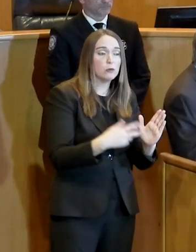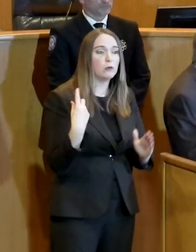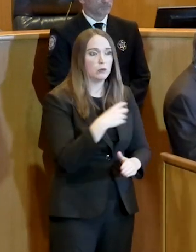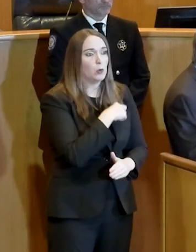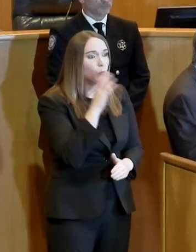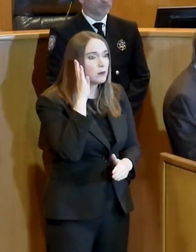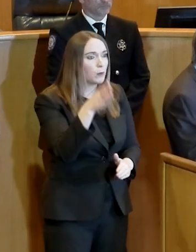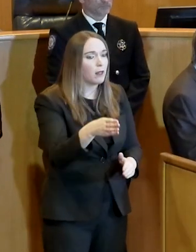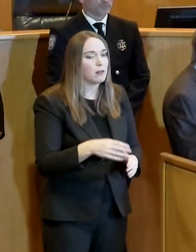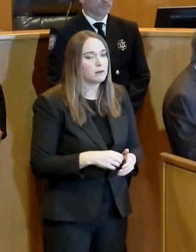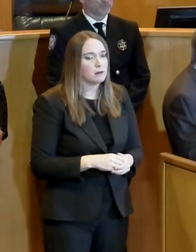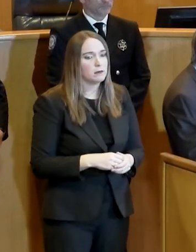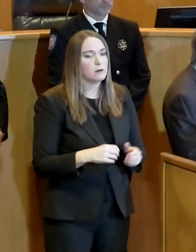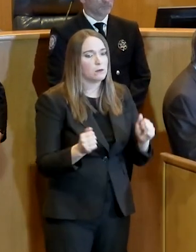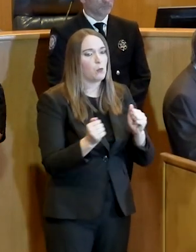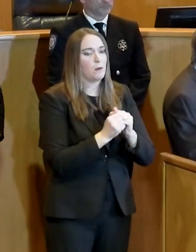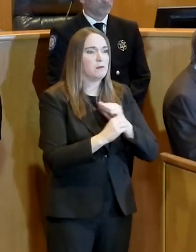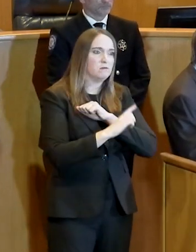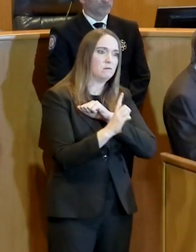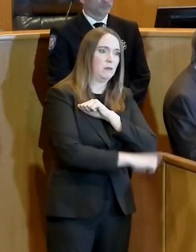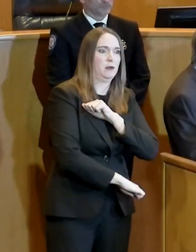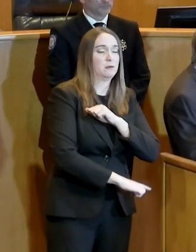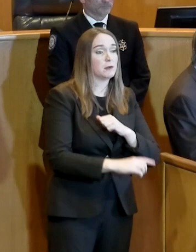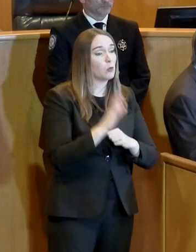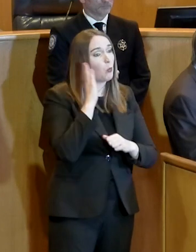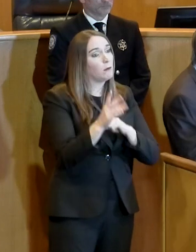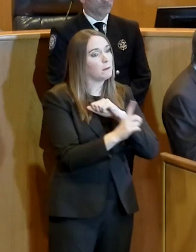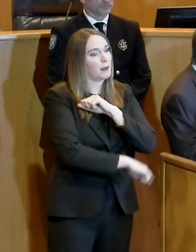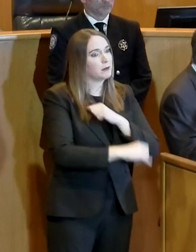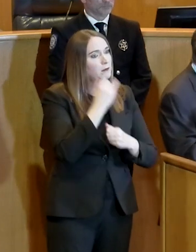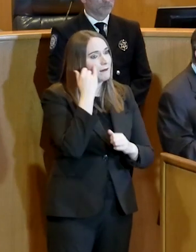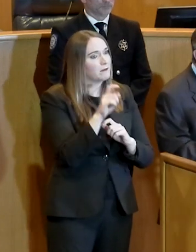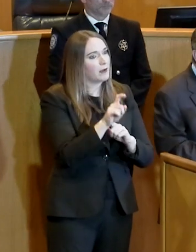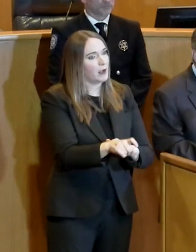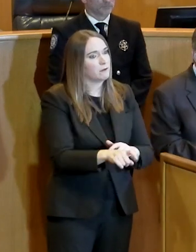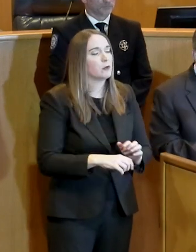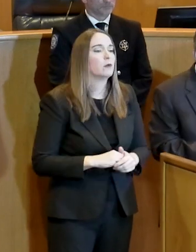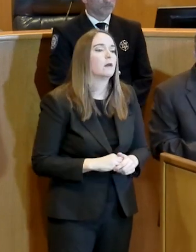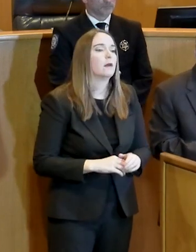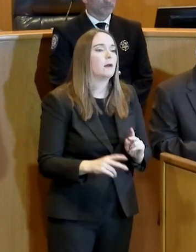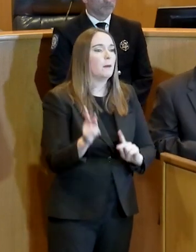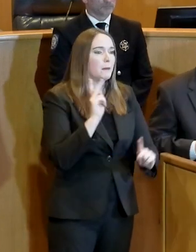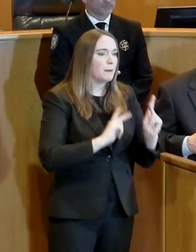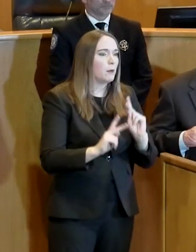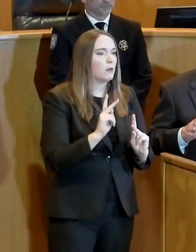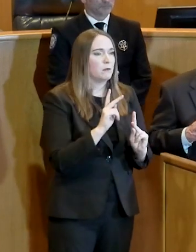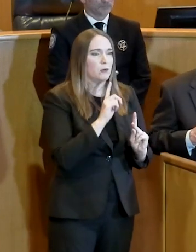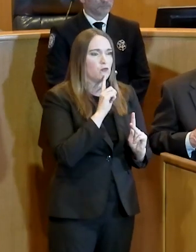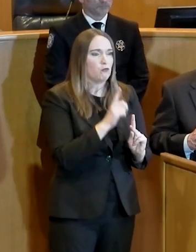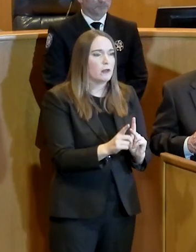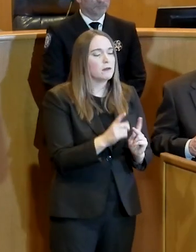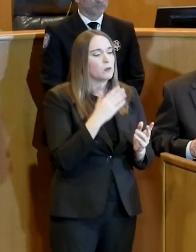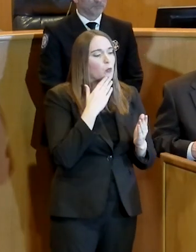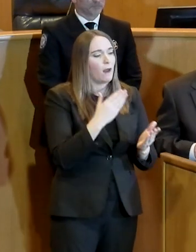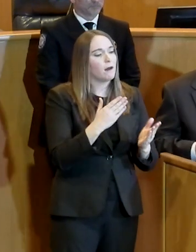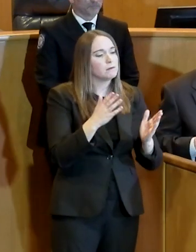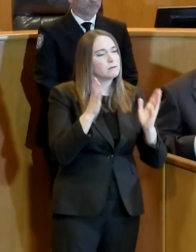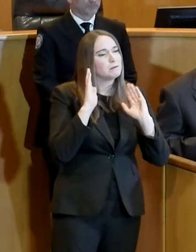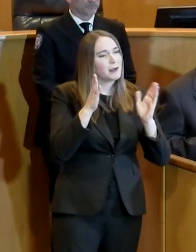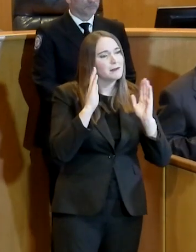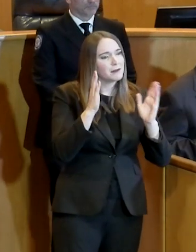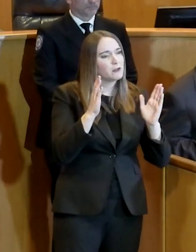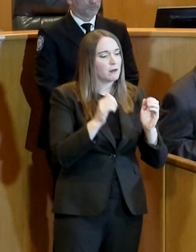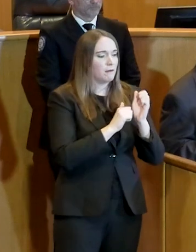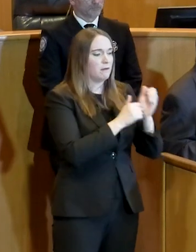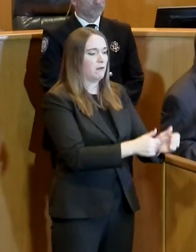that our folks have been very good about listening to our recommendations and following those, and we really haven't had to go out